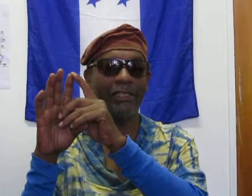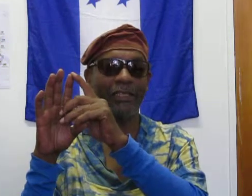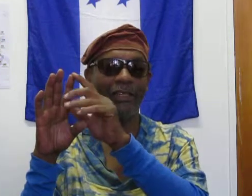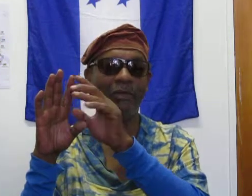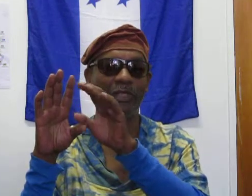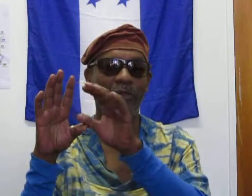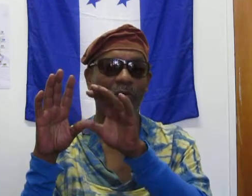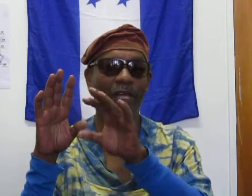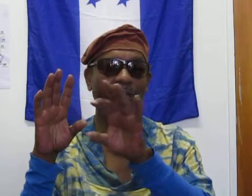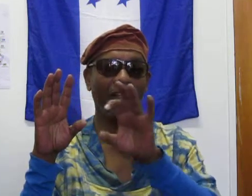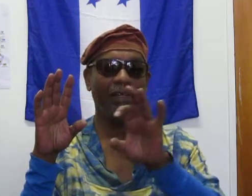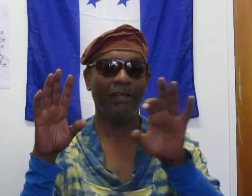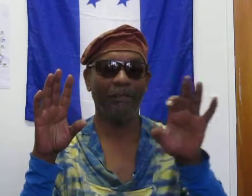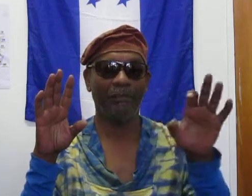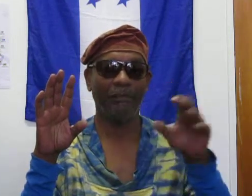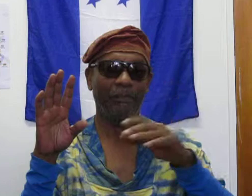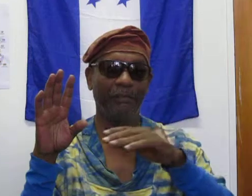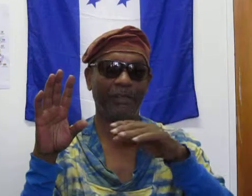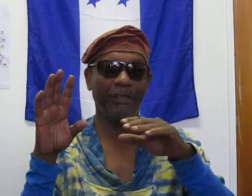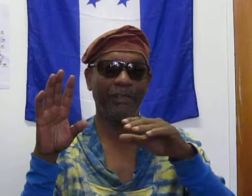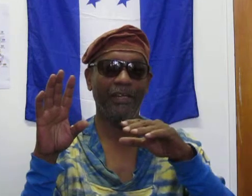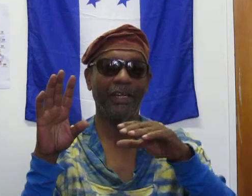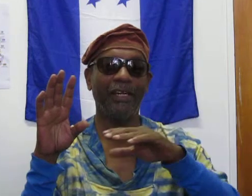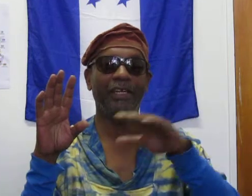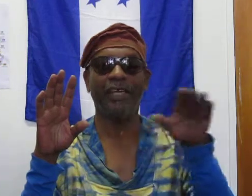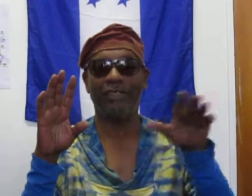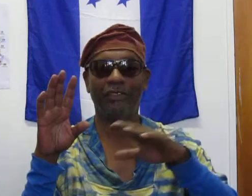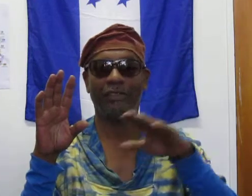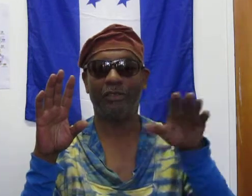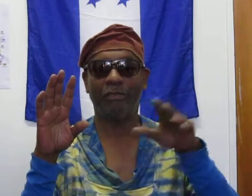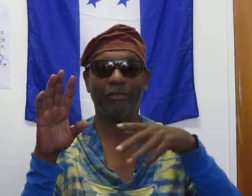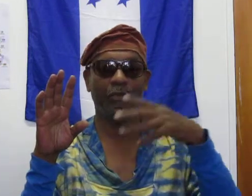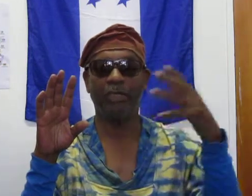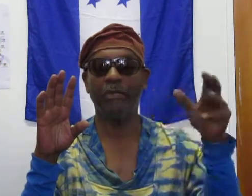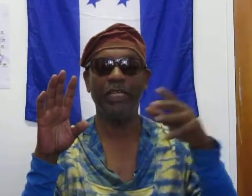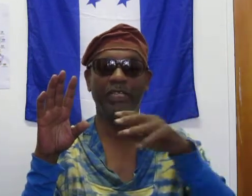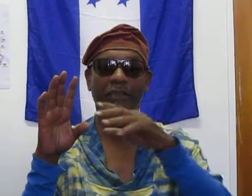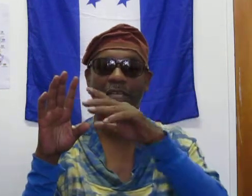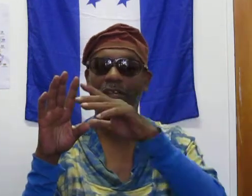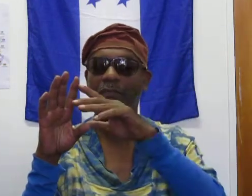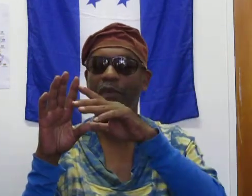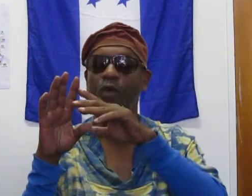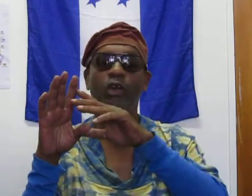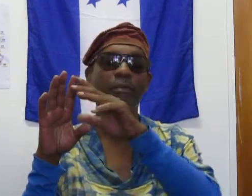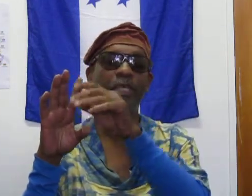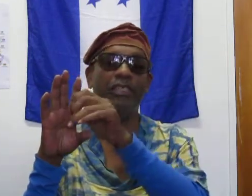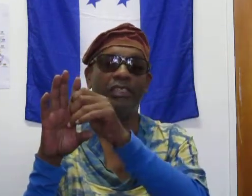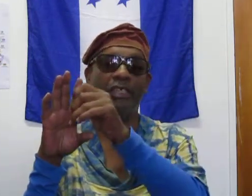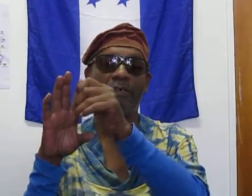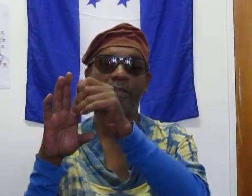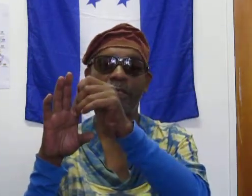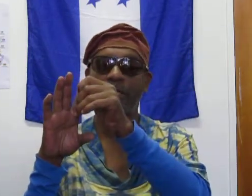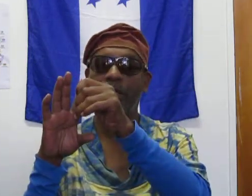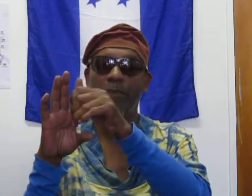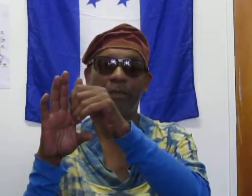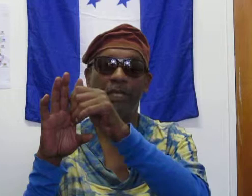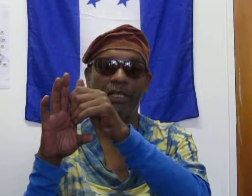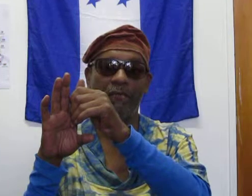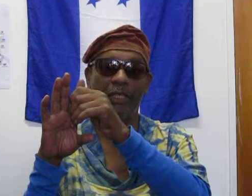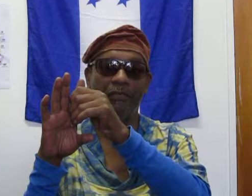said, includes, in a way, the, uh, late night comedians and whatever have you. Well, comedians in general, you know, people getting their information,